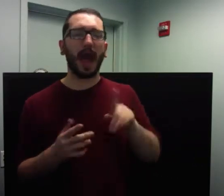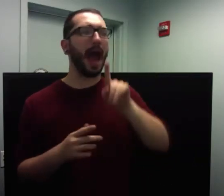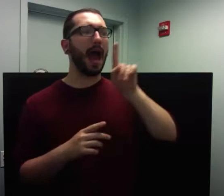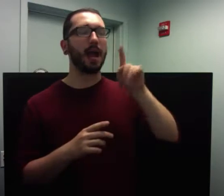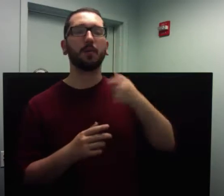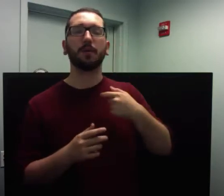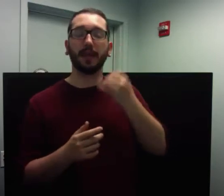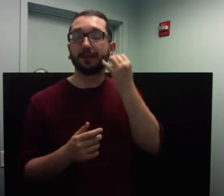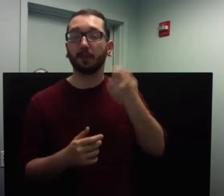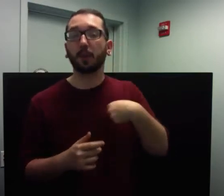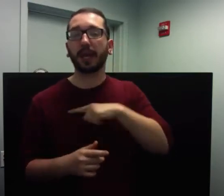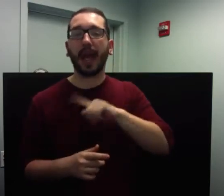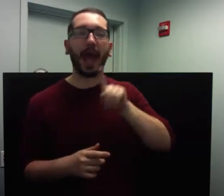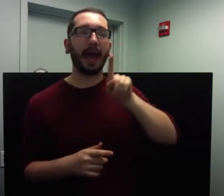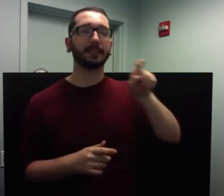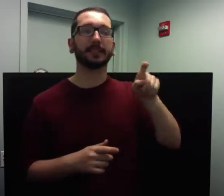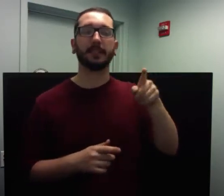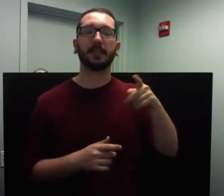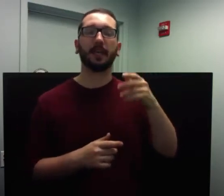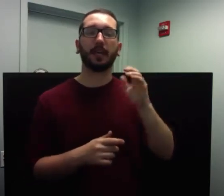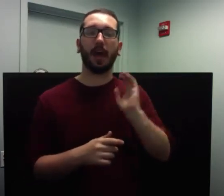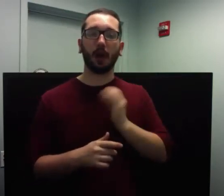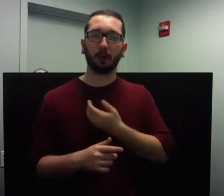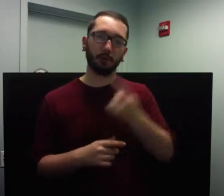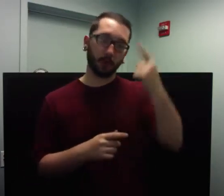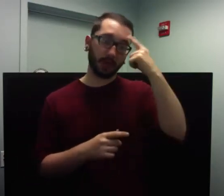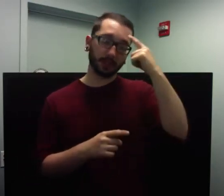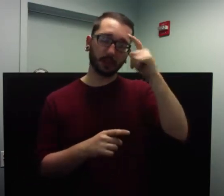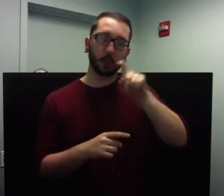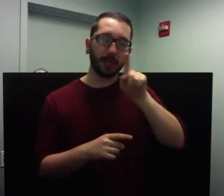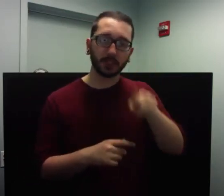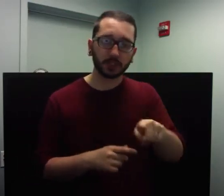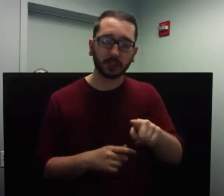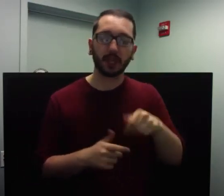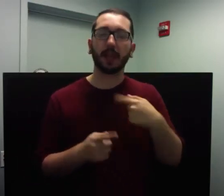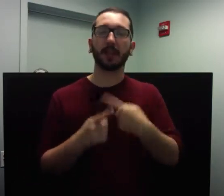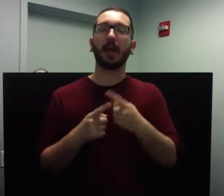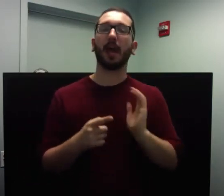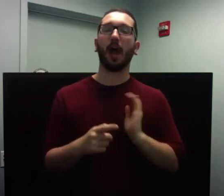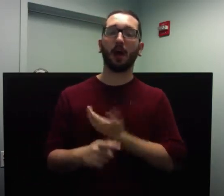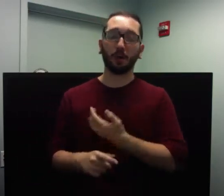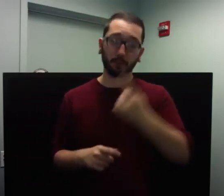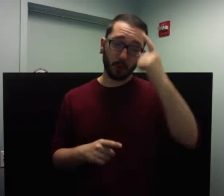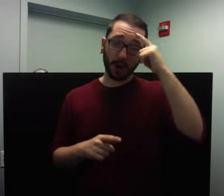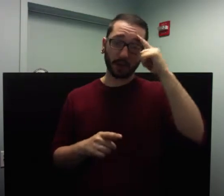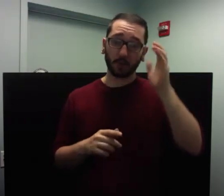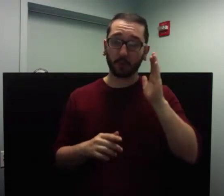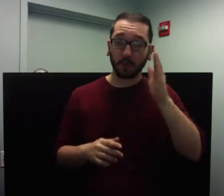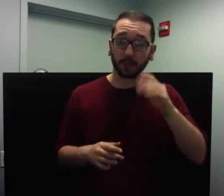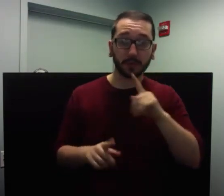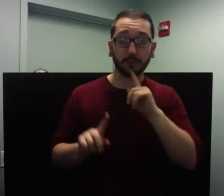positive response, you have a head start on seeing the world in a positive way. For example,